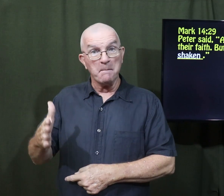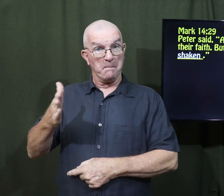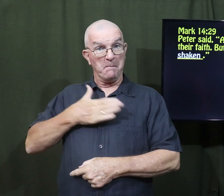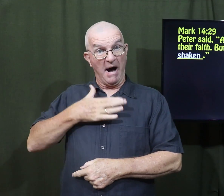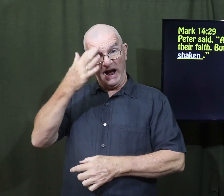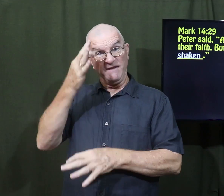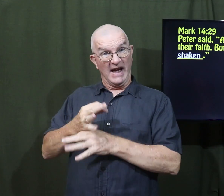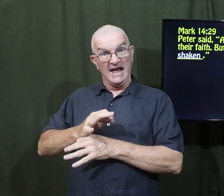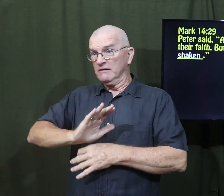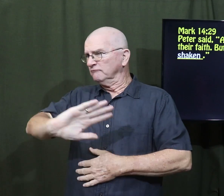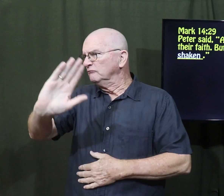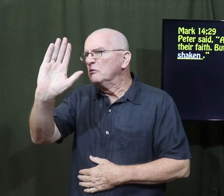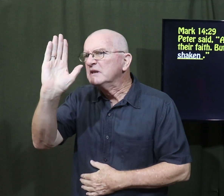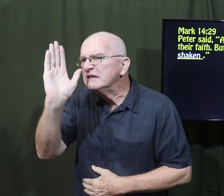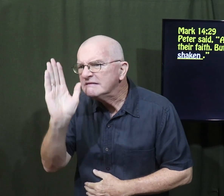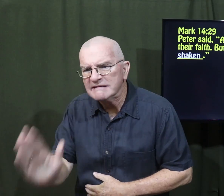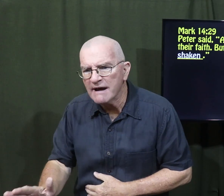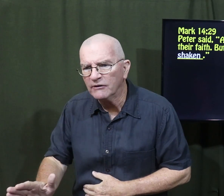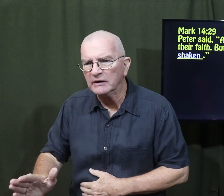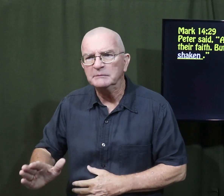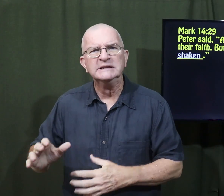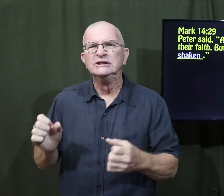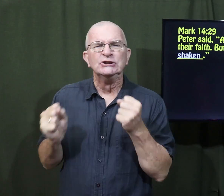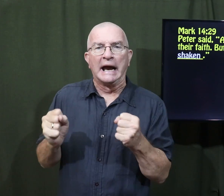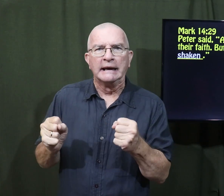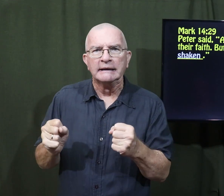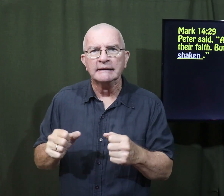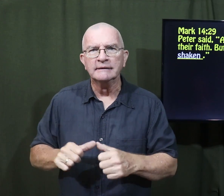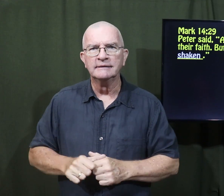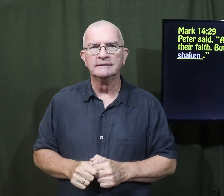but my faith will never be shaken.